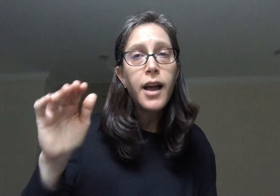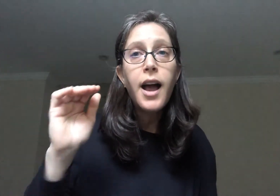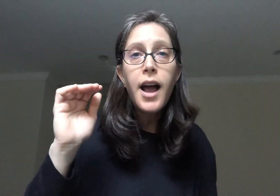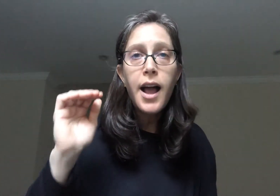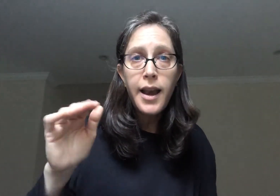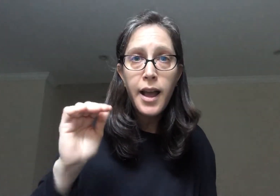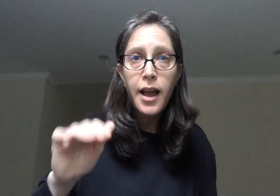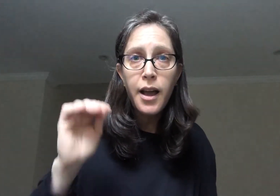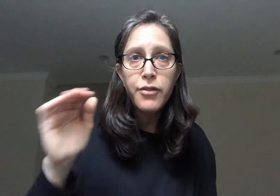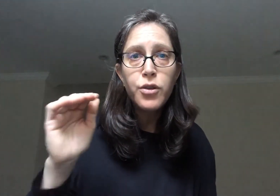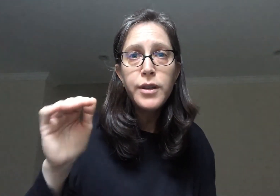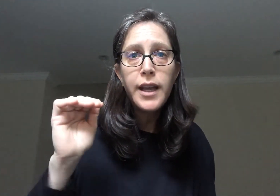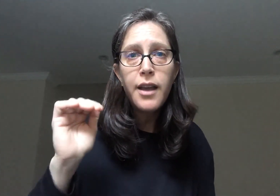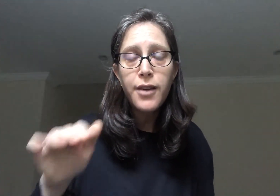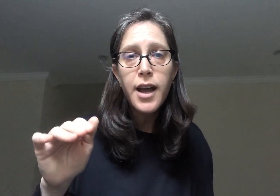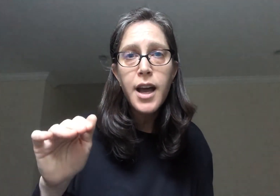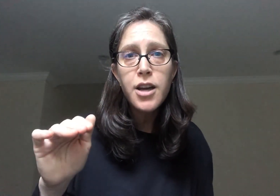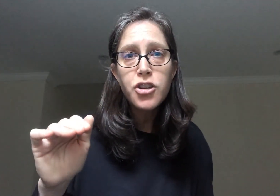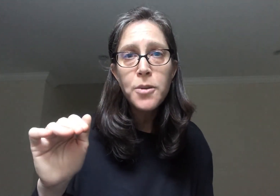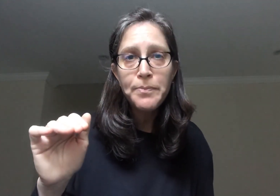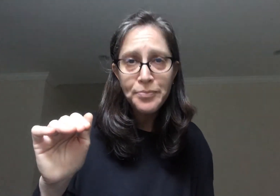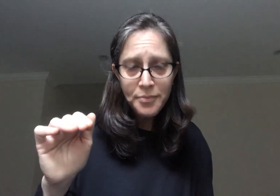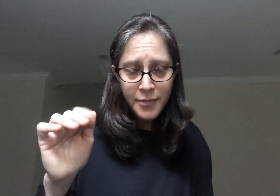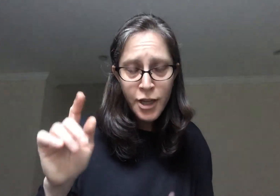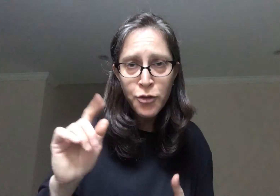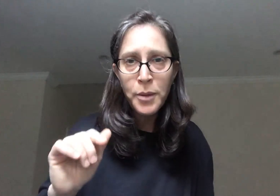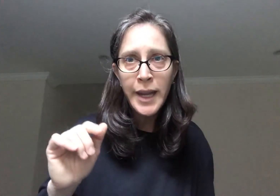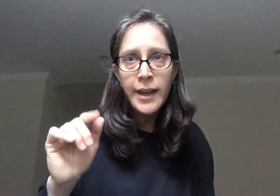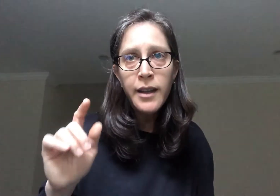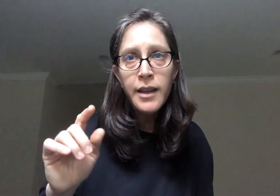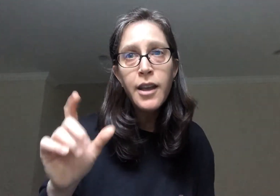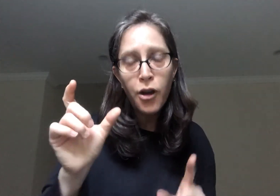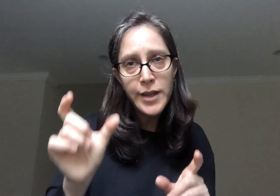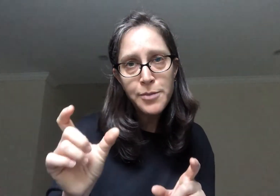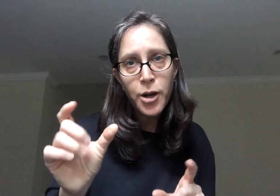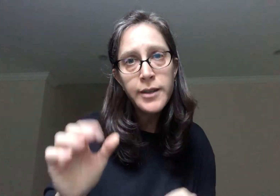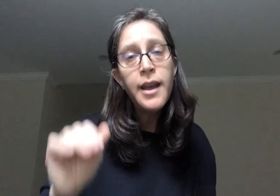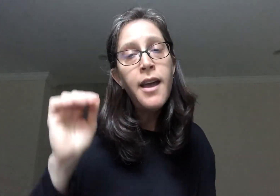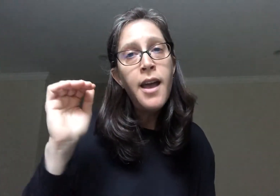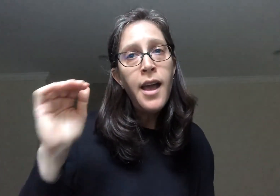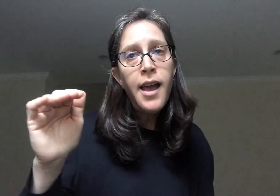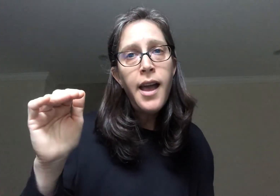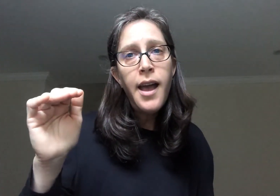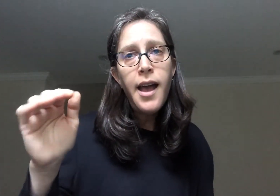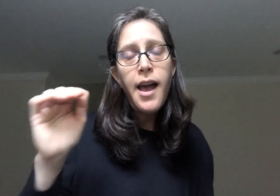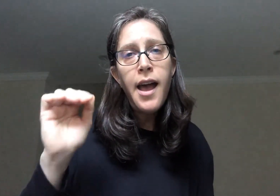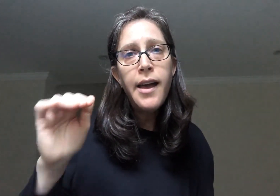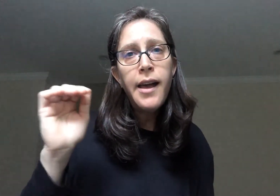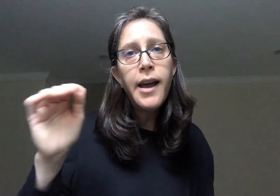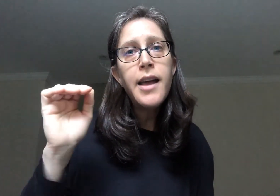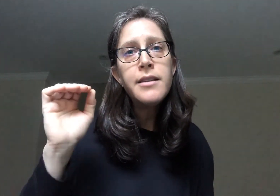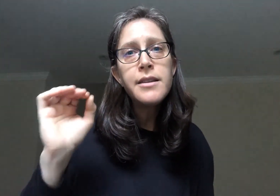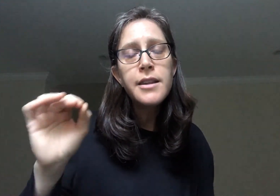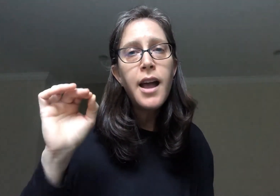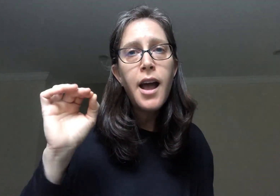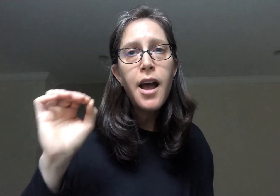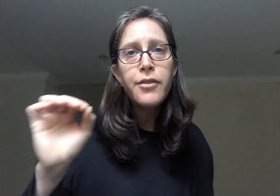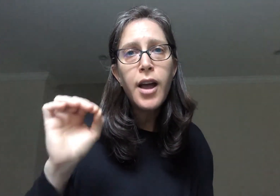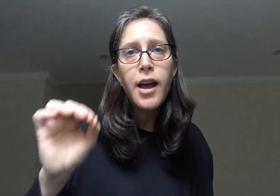Chalav. Chalav. Chalav Udevash. From the beginning of this part. Eretz. Zavat.